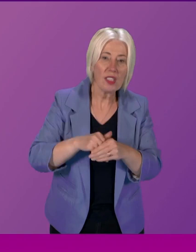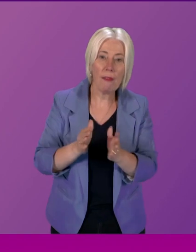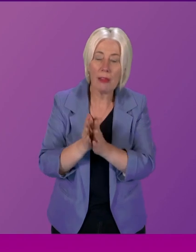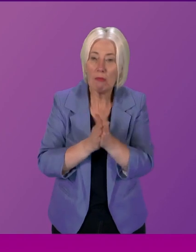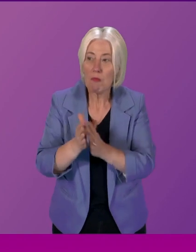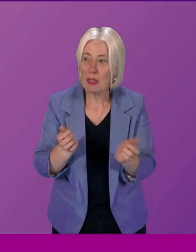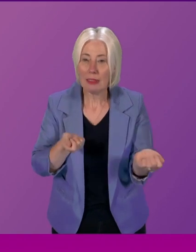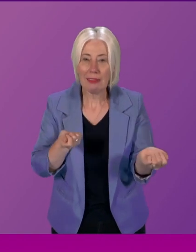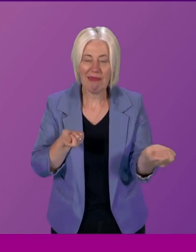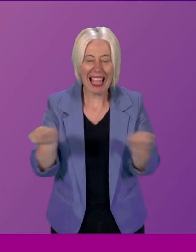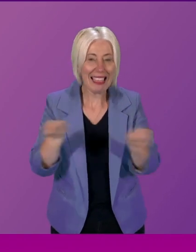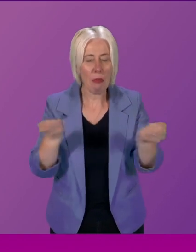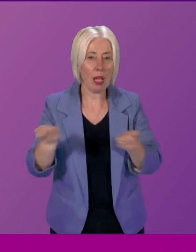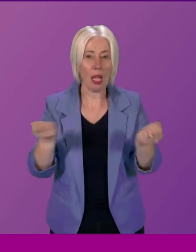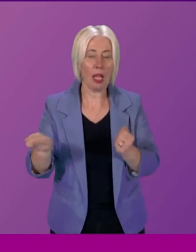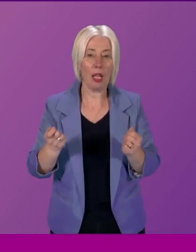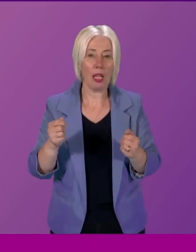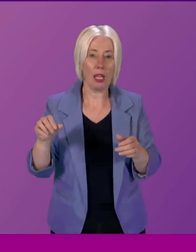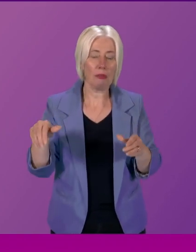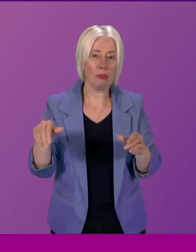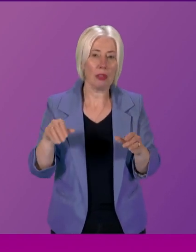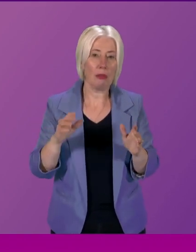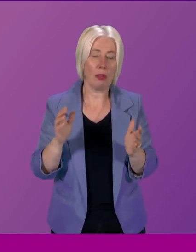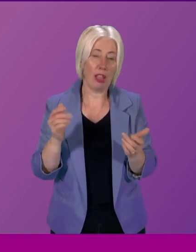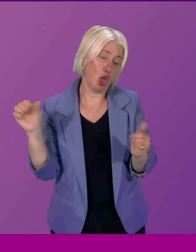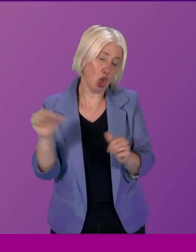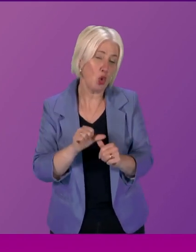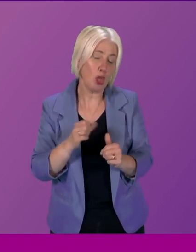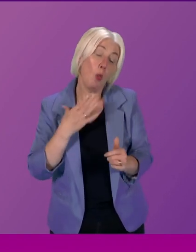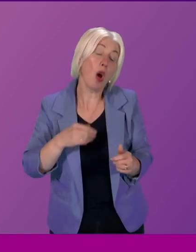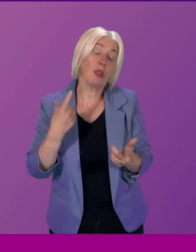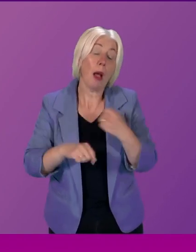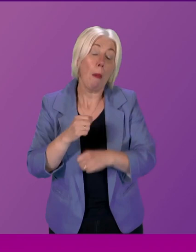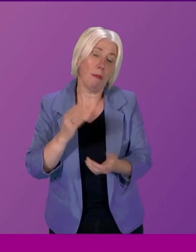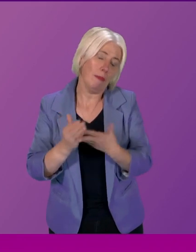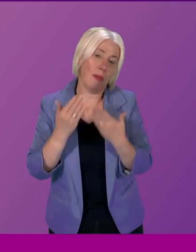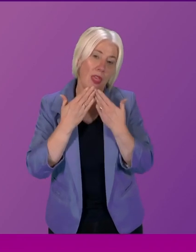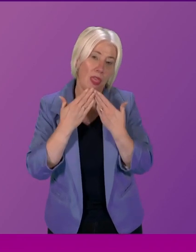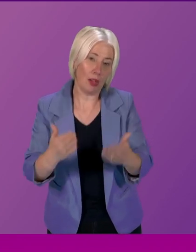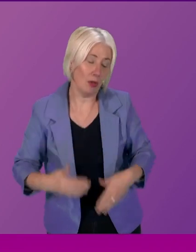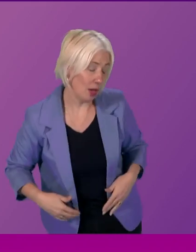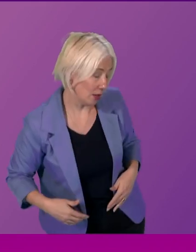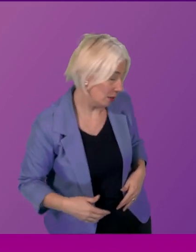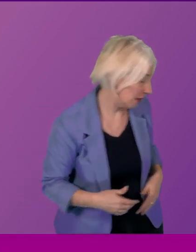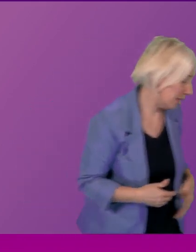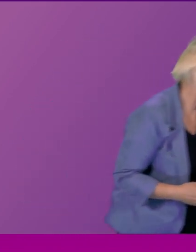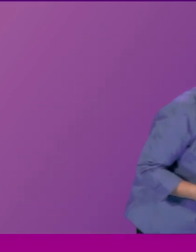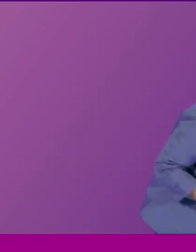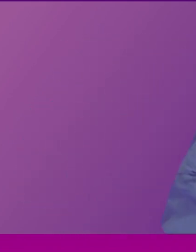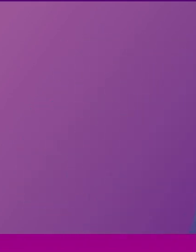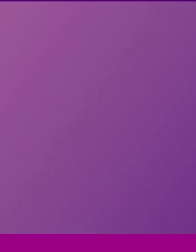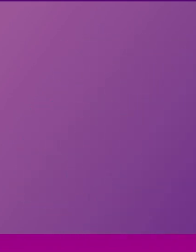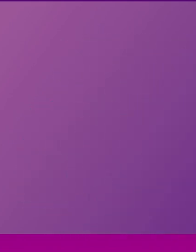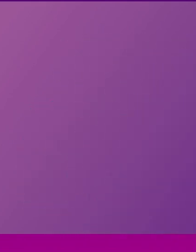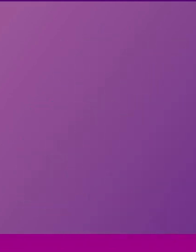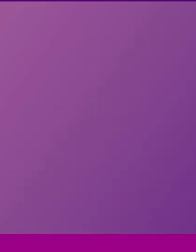institution that it wants to be and should be Thank you Thank you, and I call on George Adam, up to seven minutes, Minister